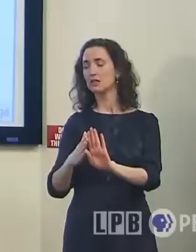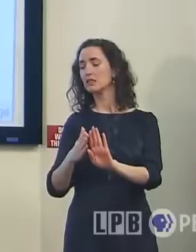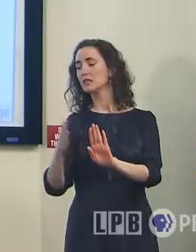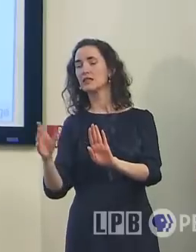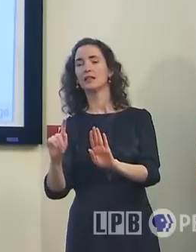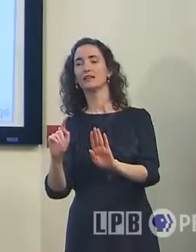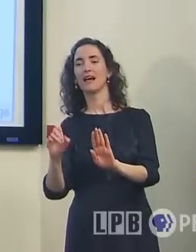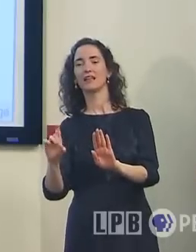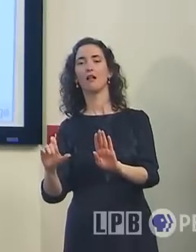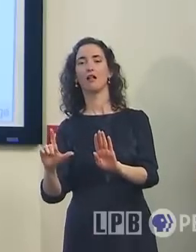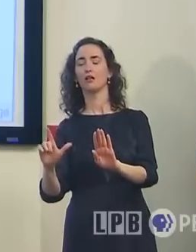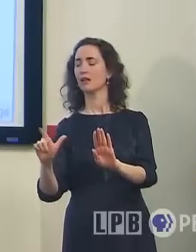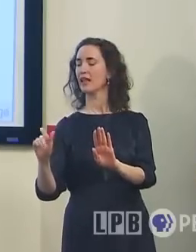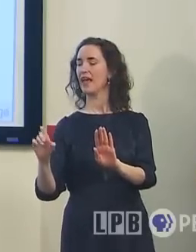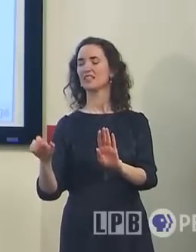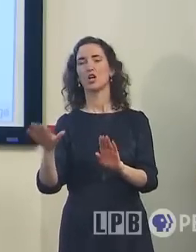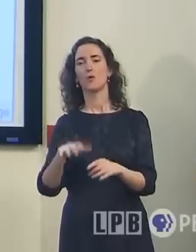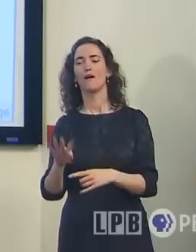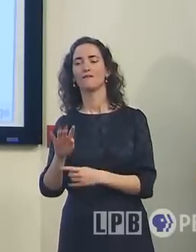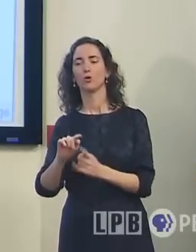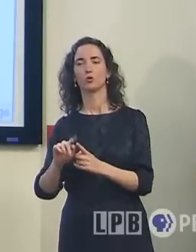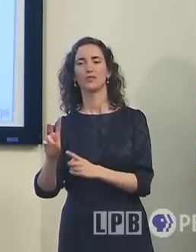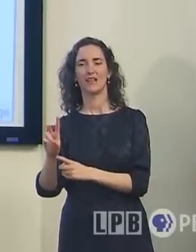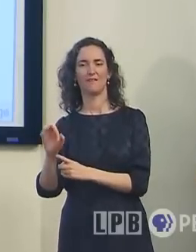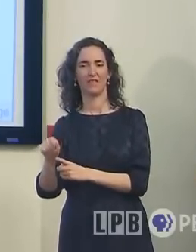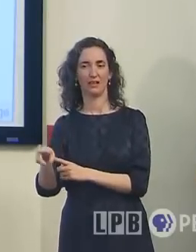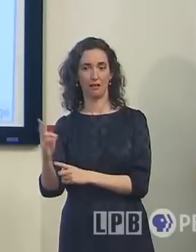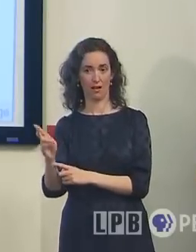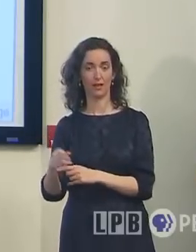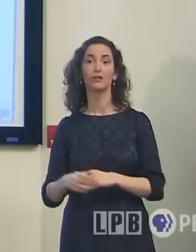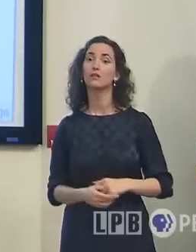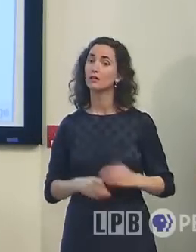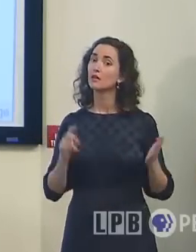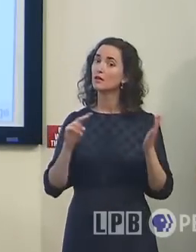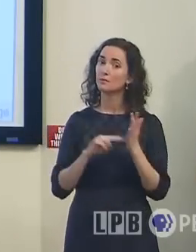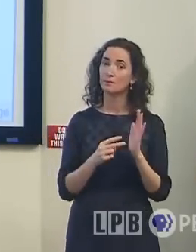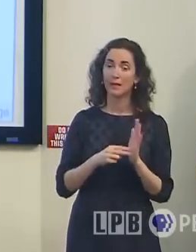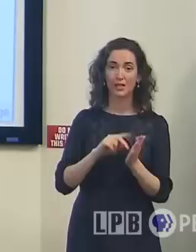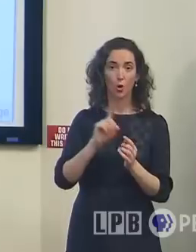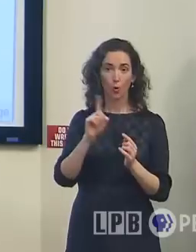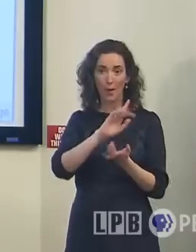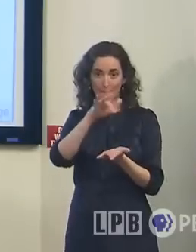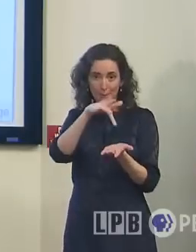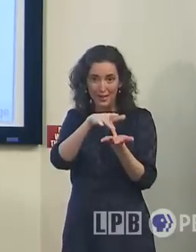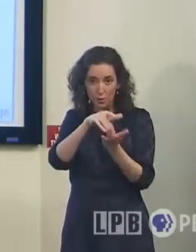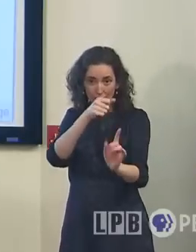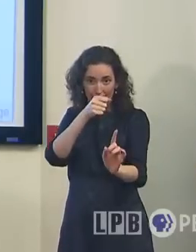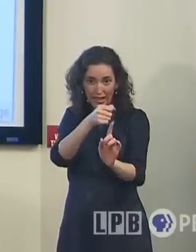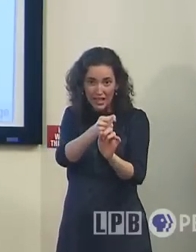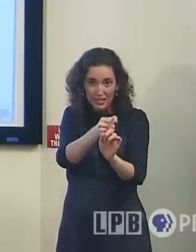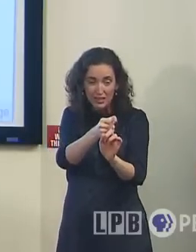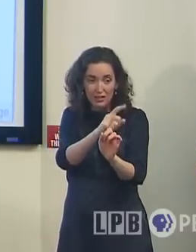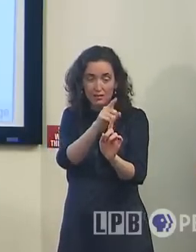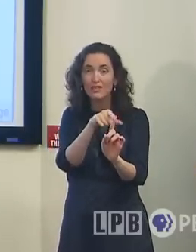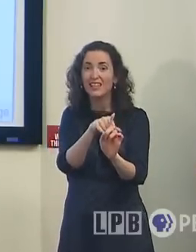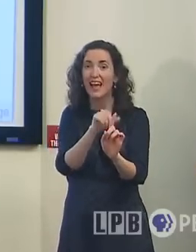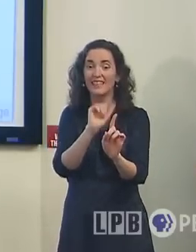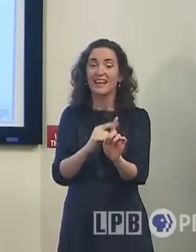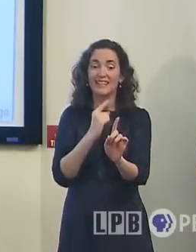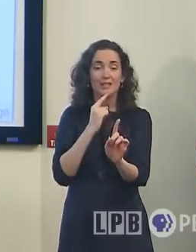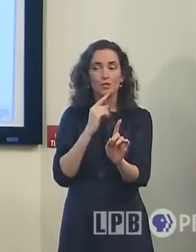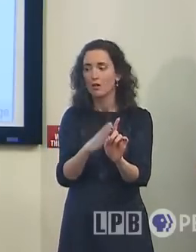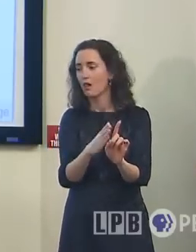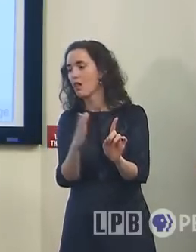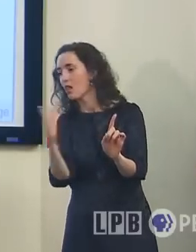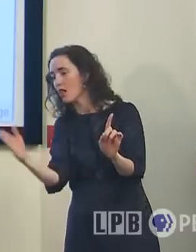seven. So again, the extent of the impacts are going to be far away from where this makes landfall. So for anyone with coastal